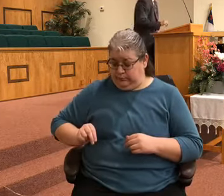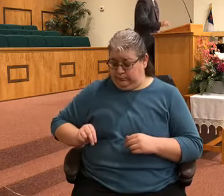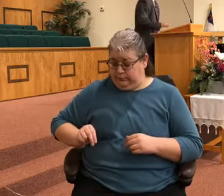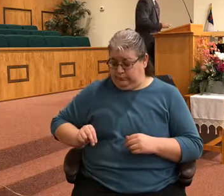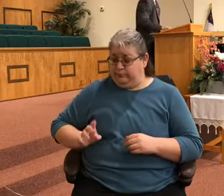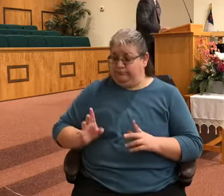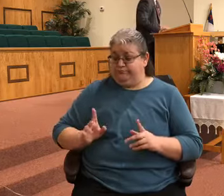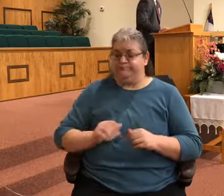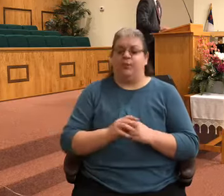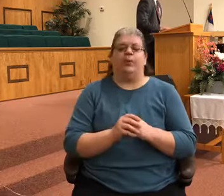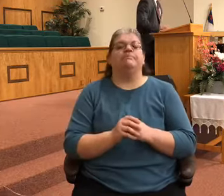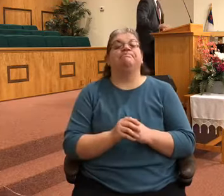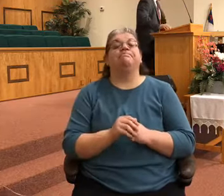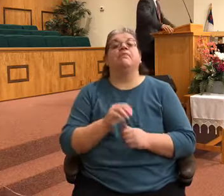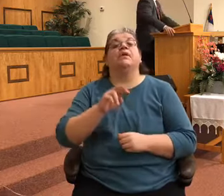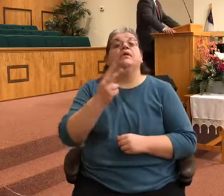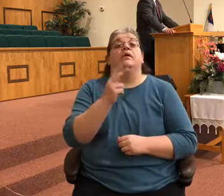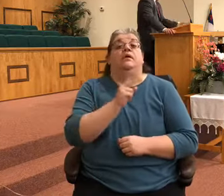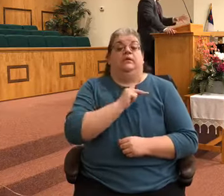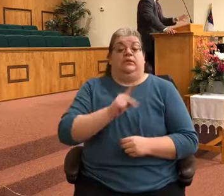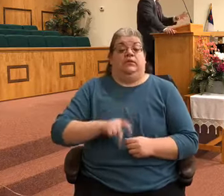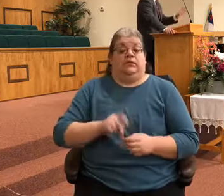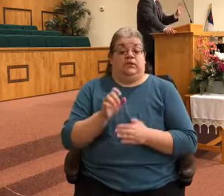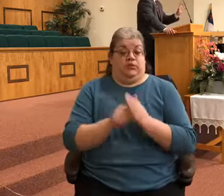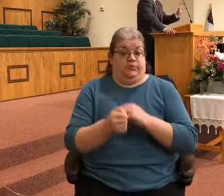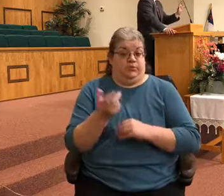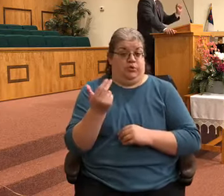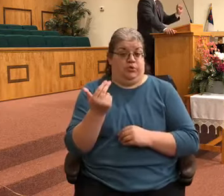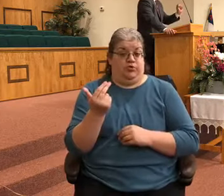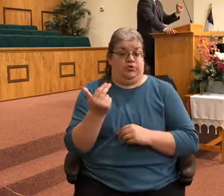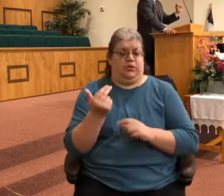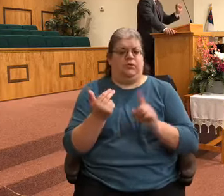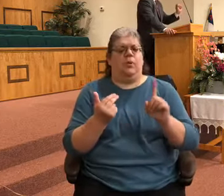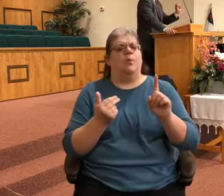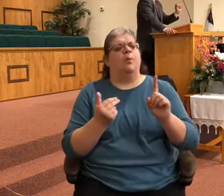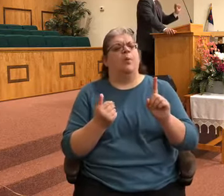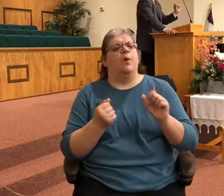In 2 Kings 13, before I read, let me say real quickly what's going on.